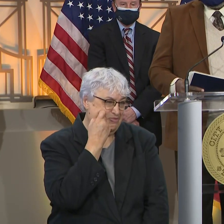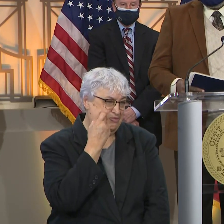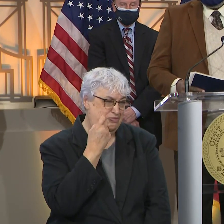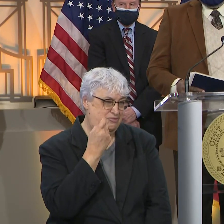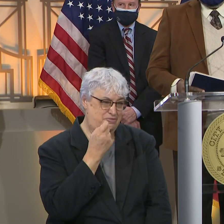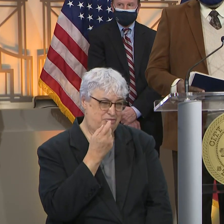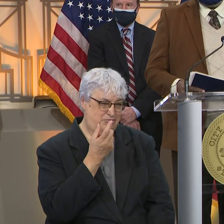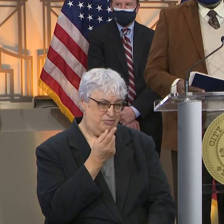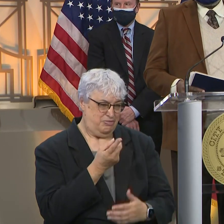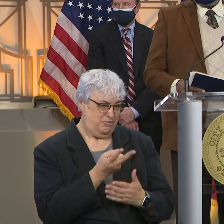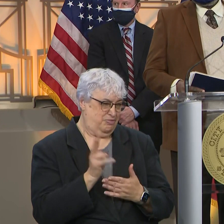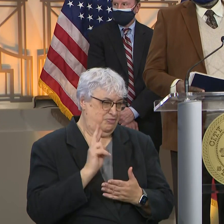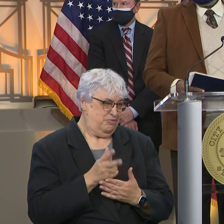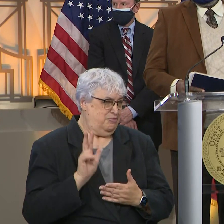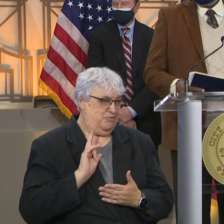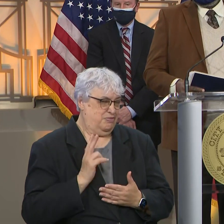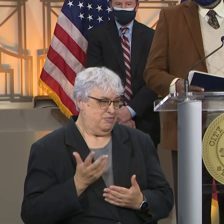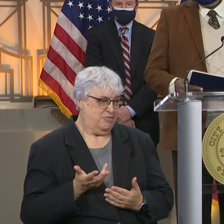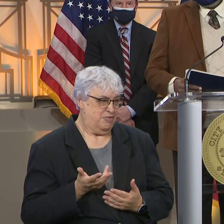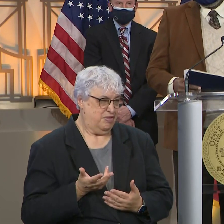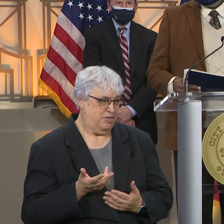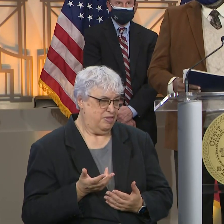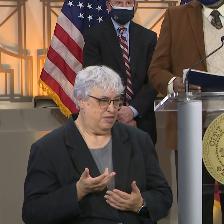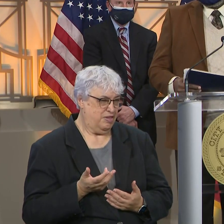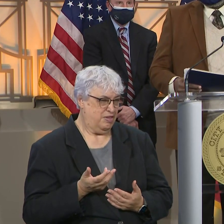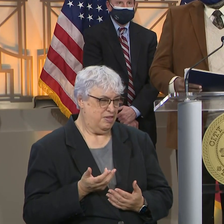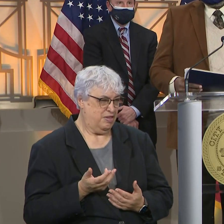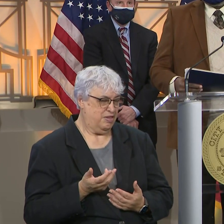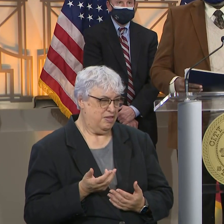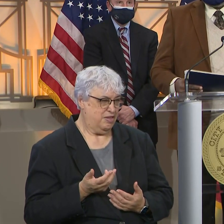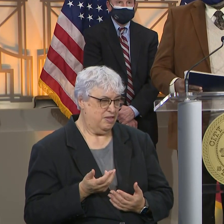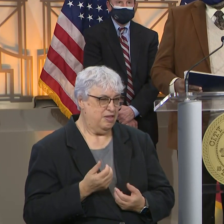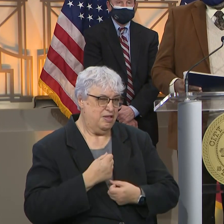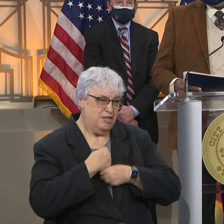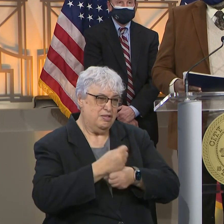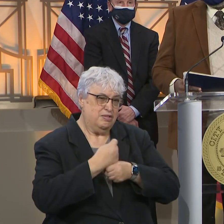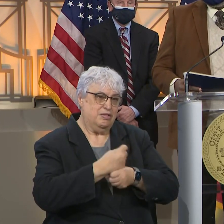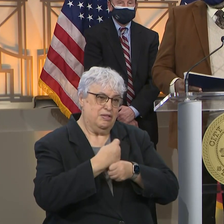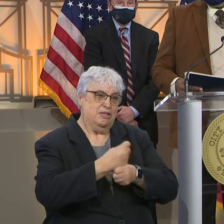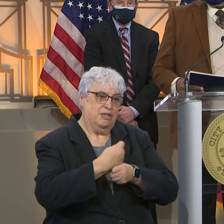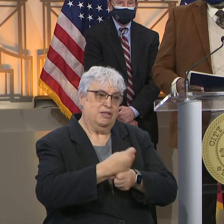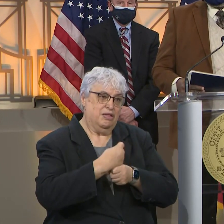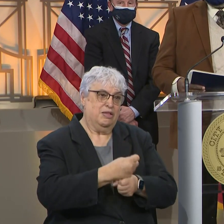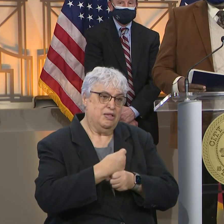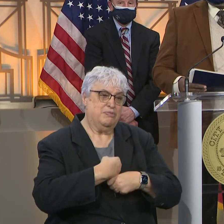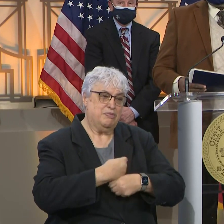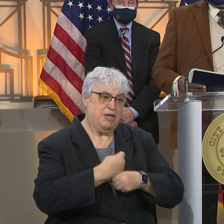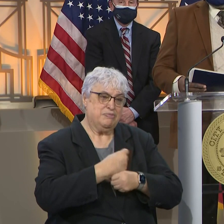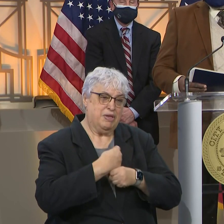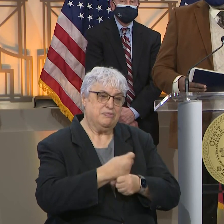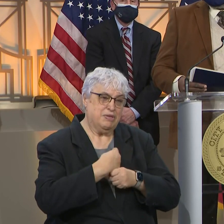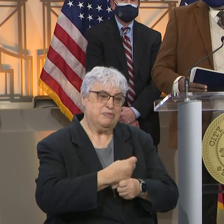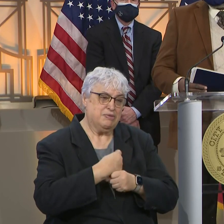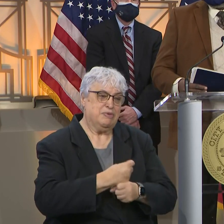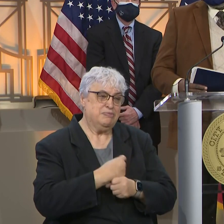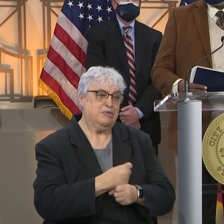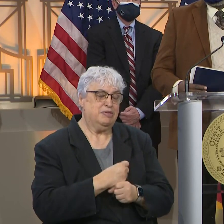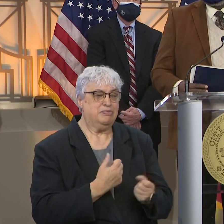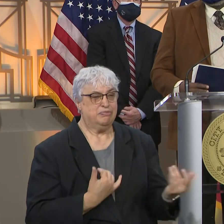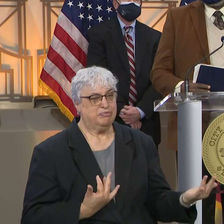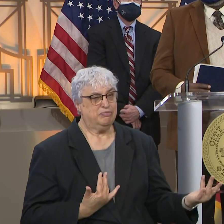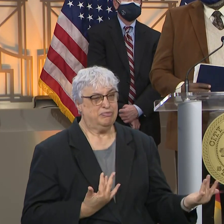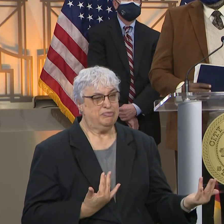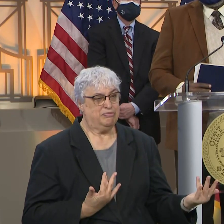weeks ago and they, they, they have a product production schedule and we're having to really